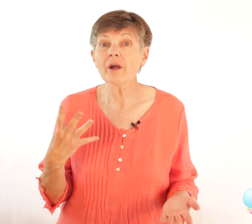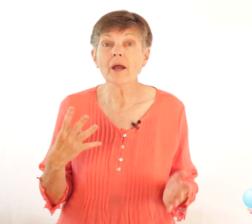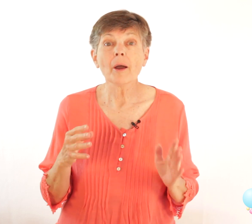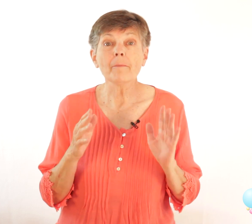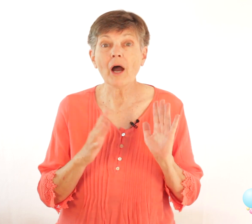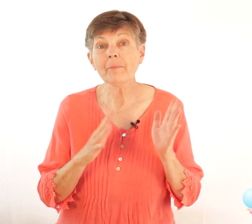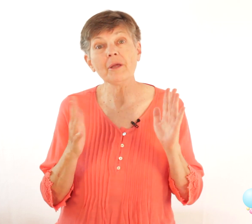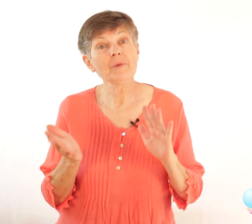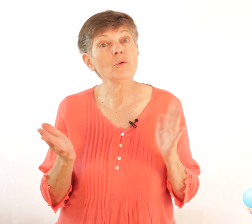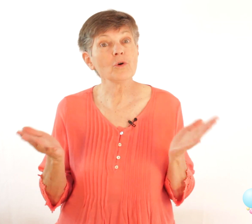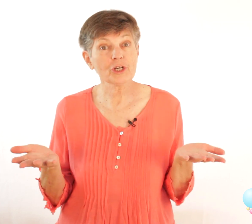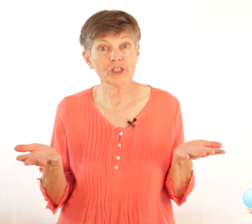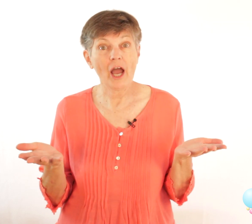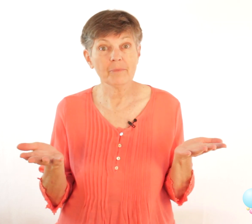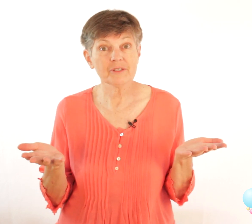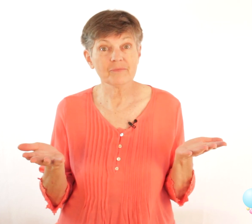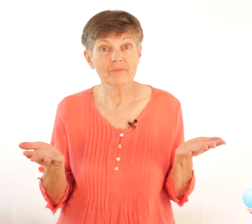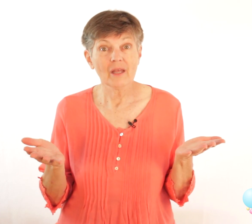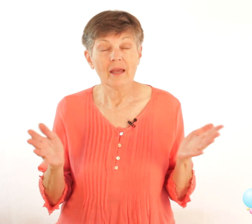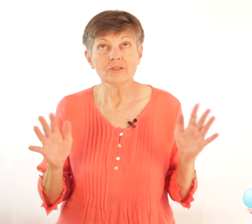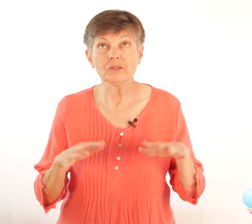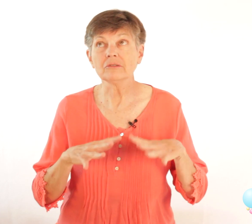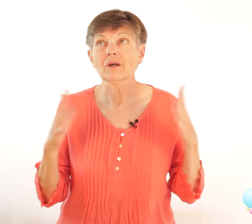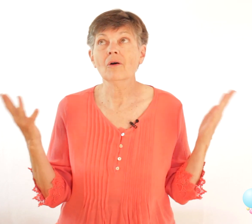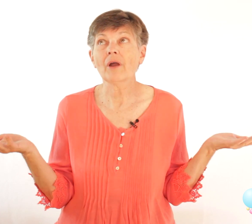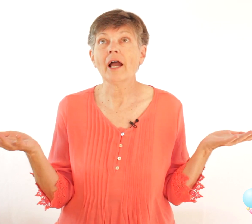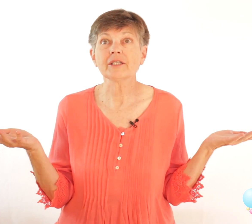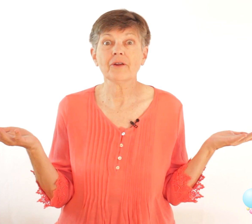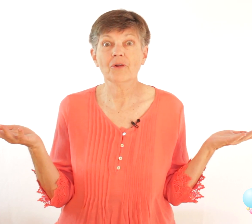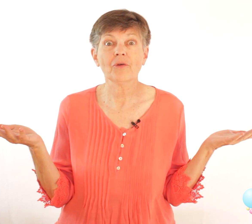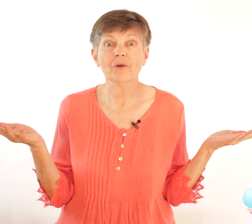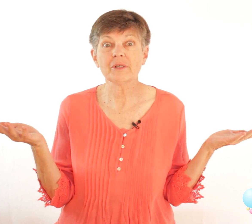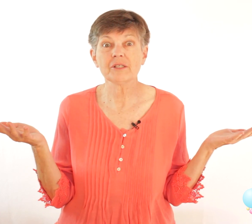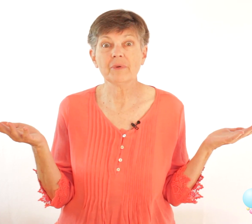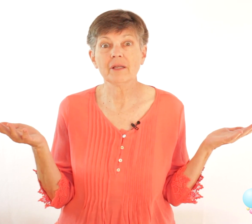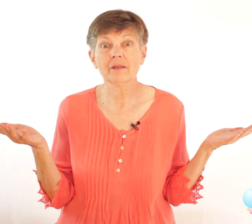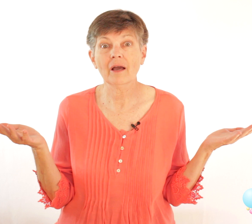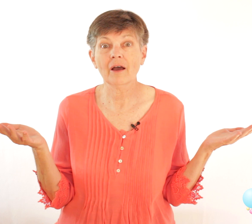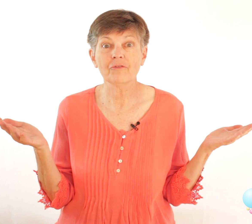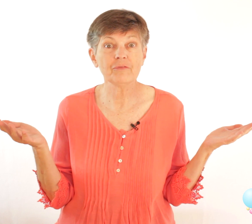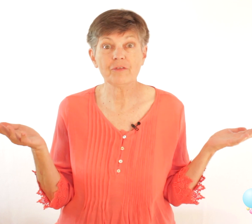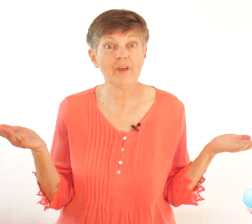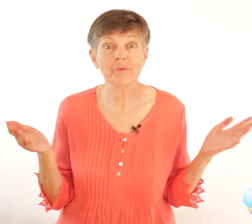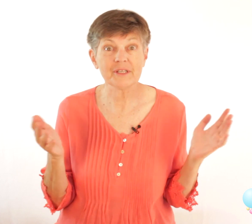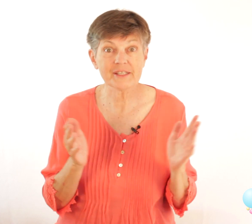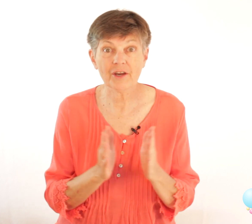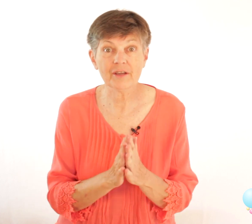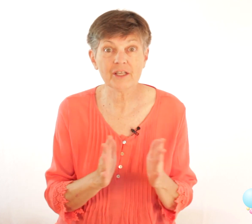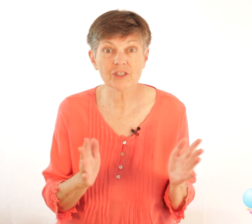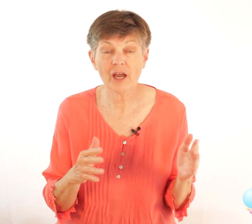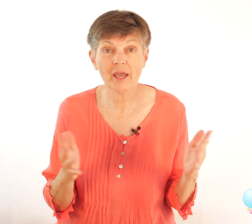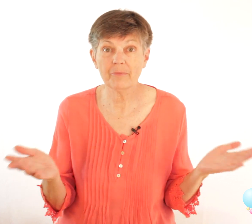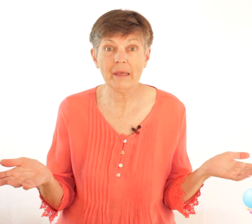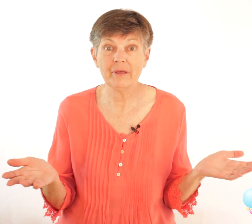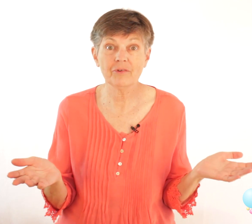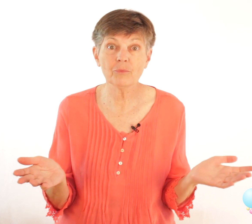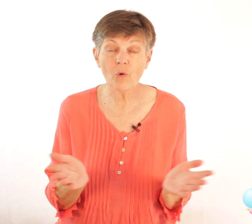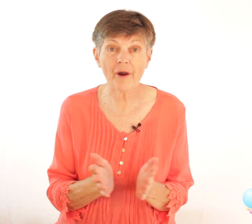mommy and me workshops to oh gosh I don't know there must have been 50 families there each time maybe even more